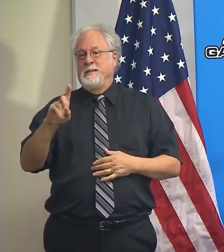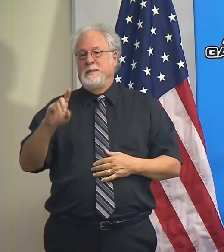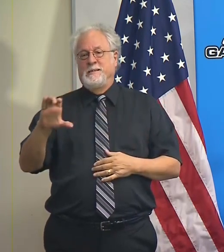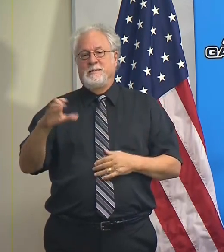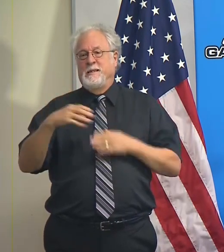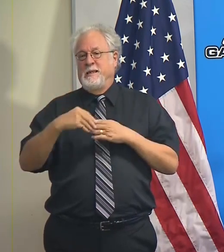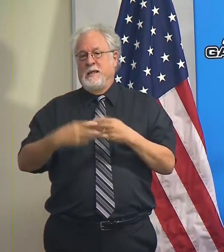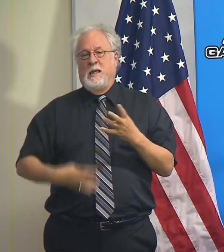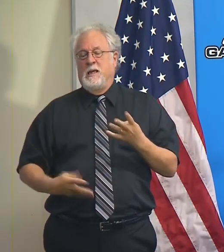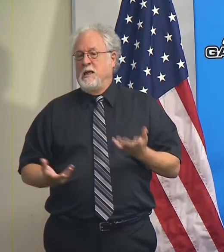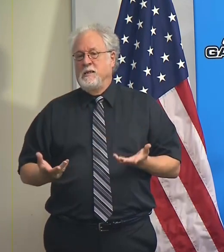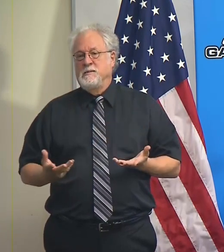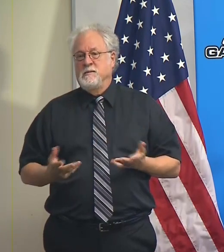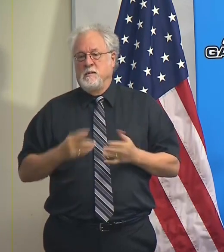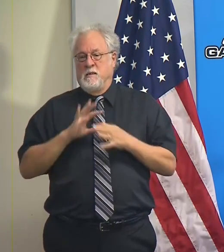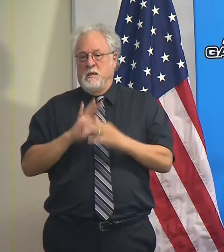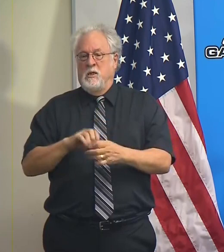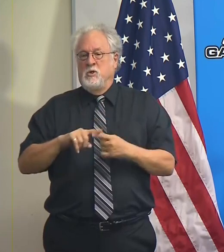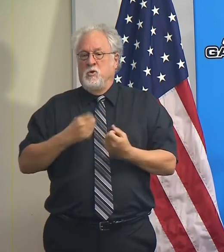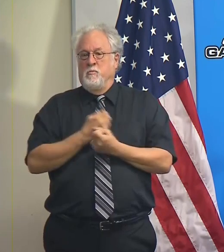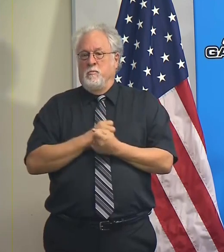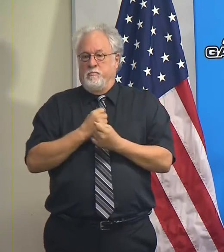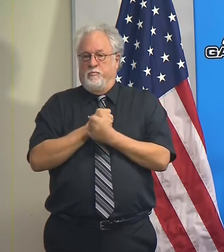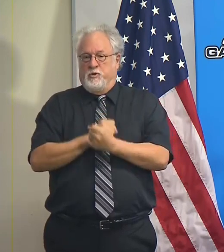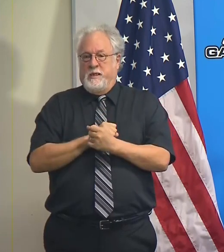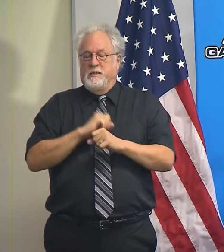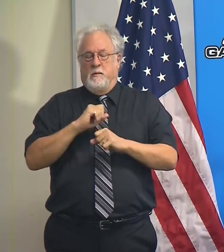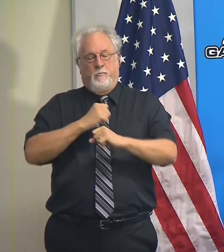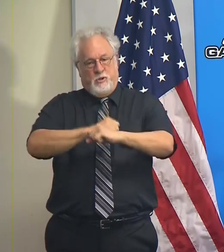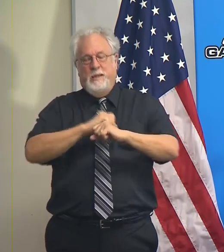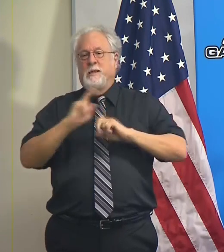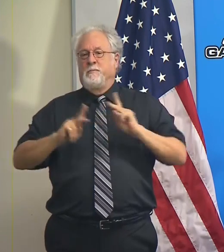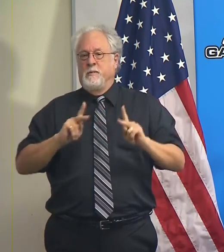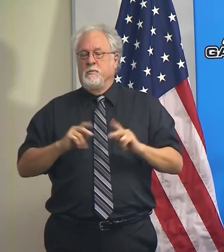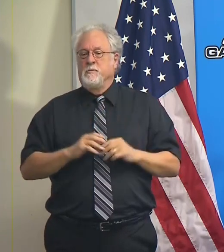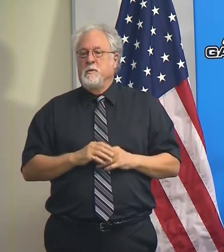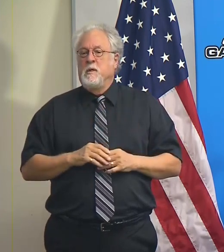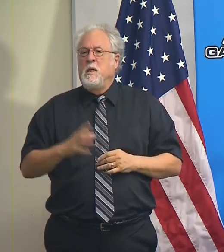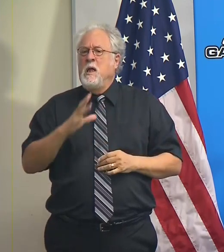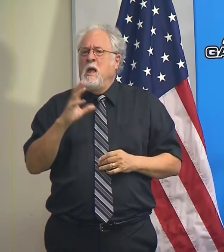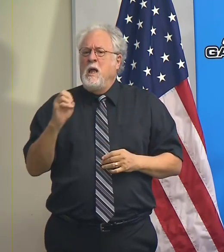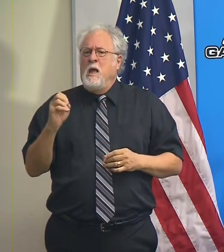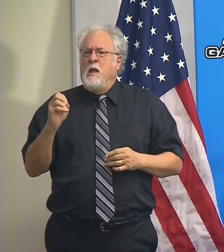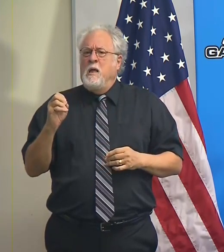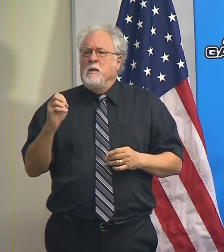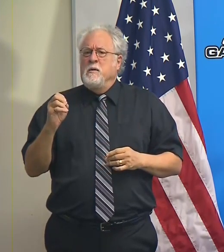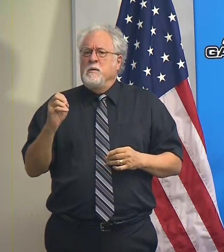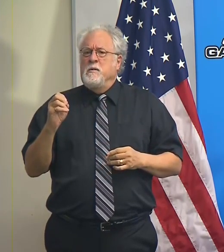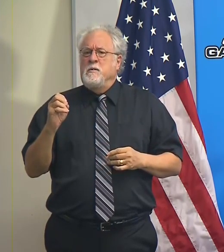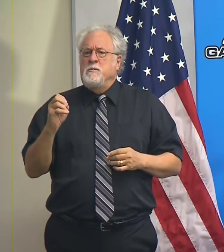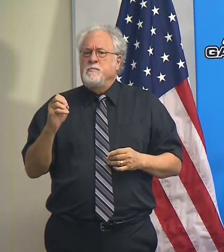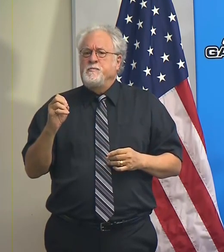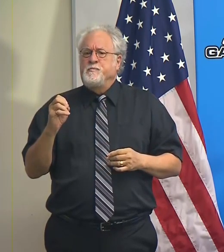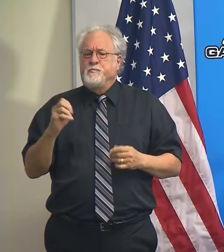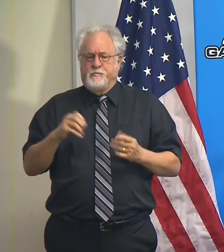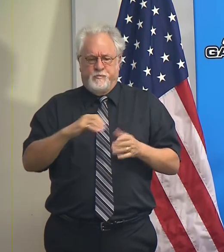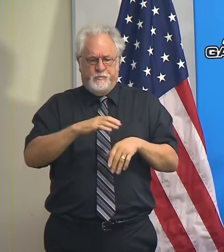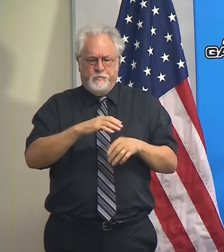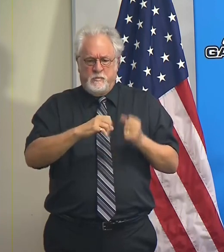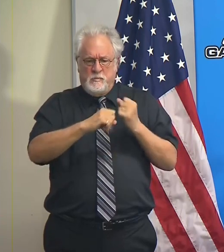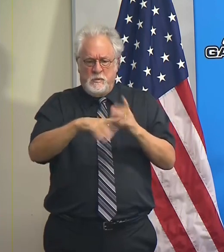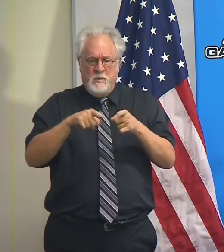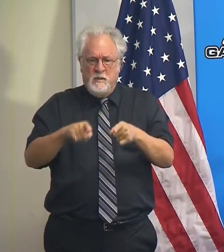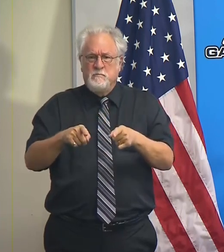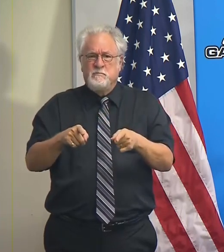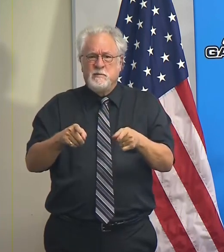guidelines relative to protecting people and would cause them to have to make